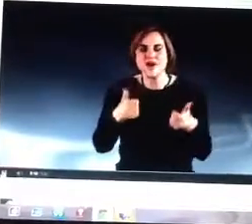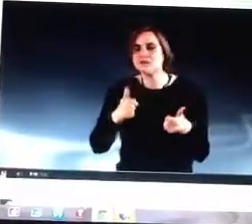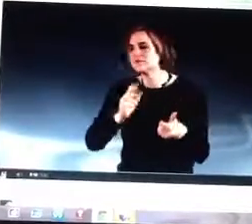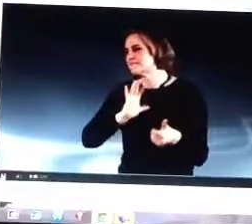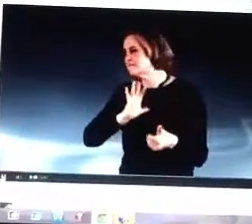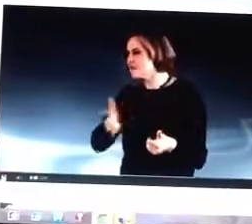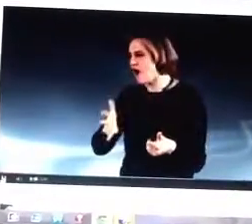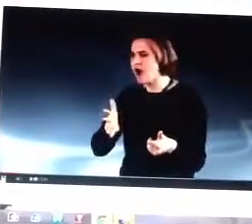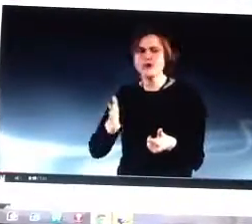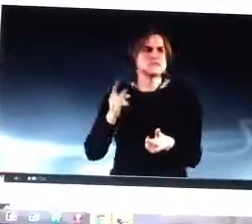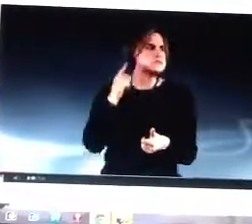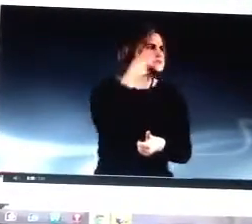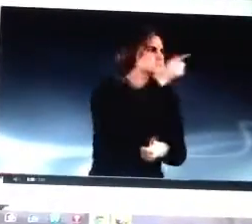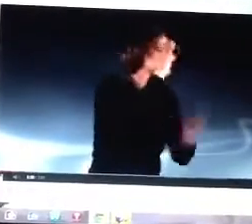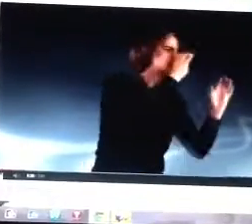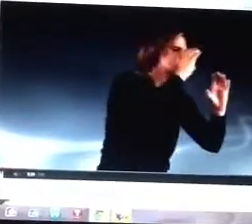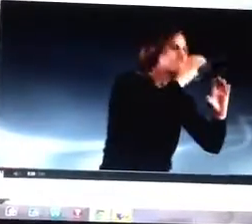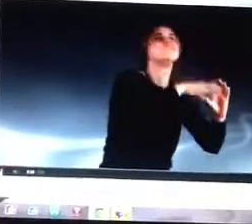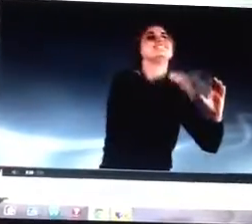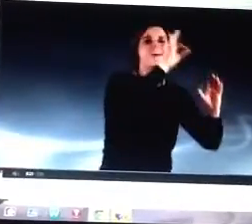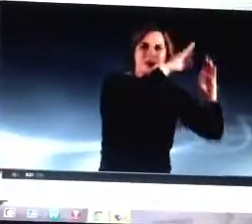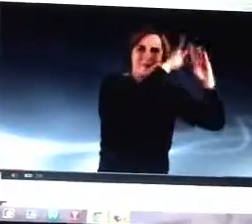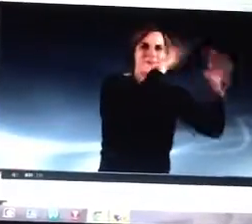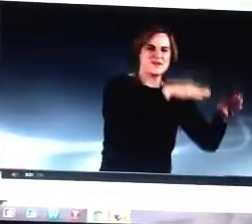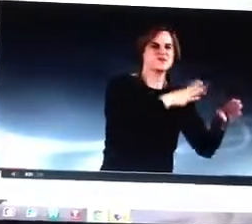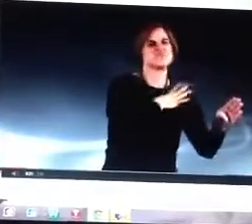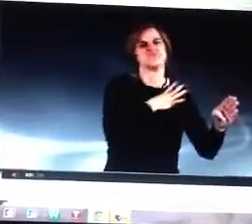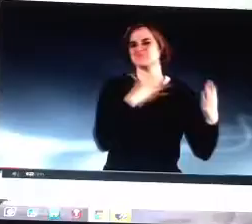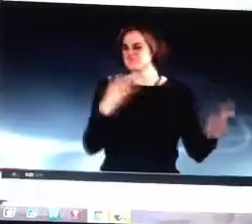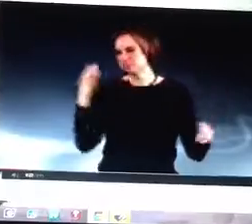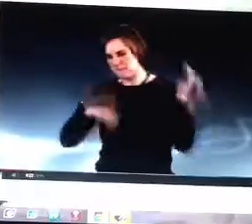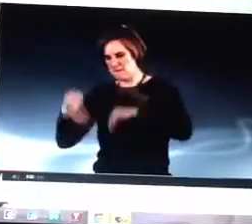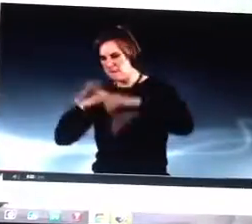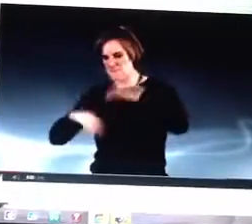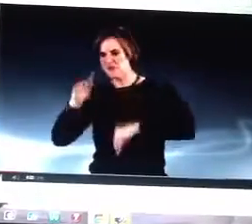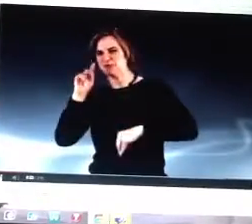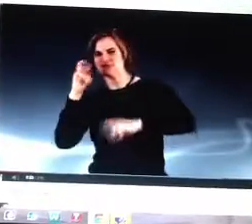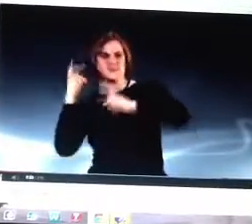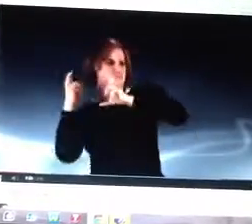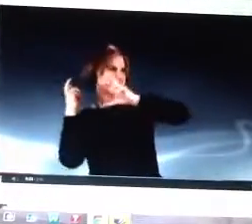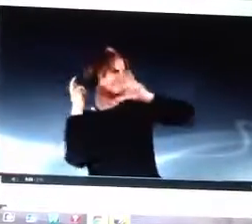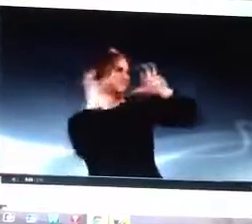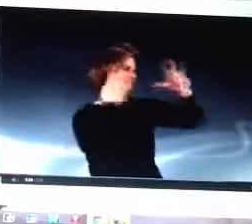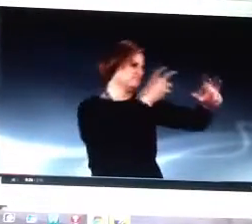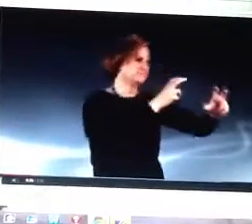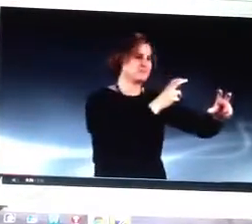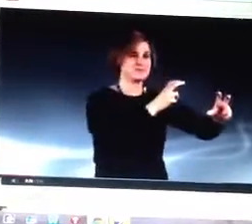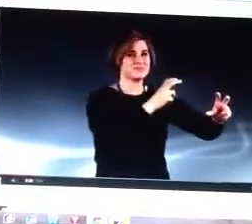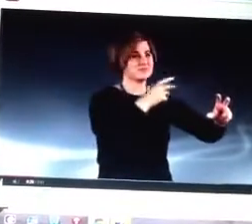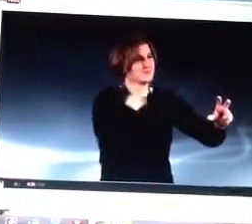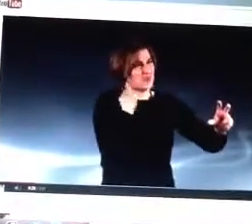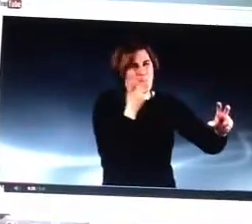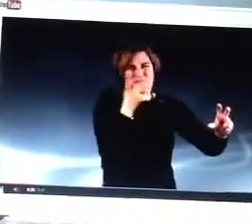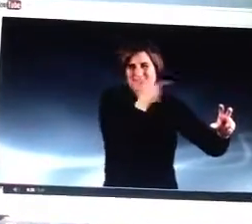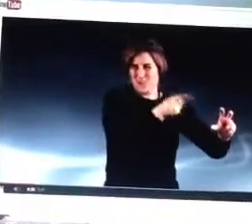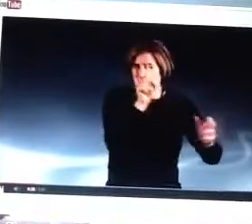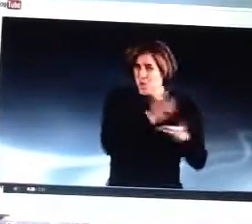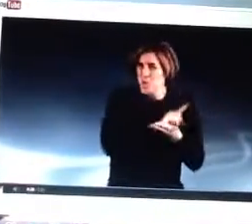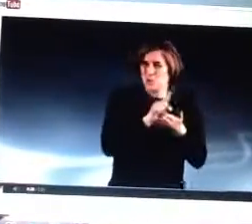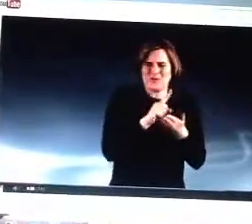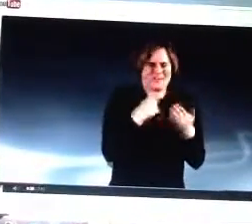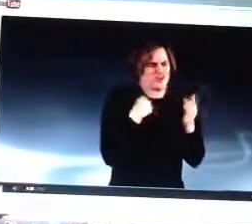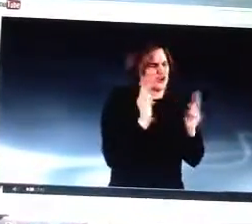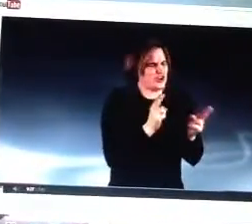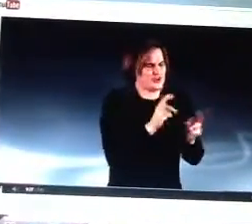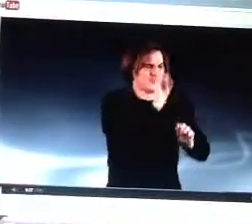So, I had to take the kids out of school, I had to quit my job, and I had to sell the house. Selling the house actually